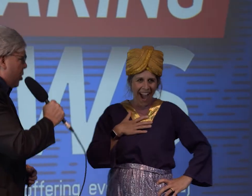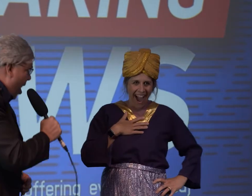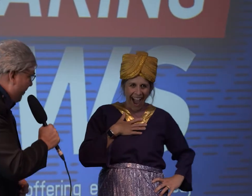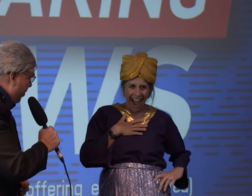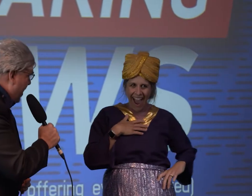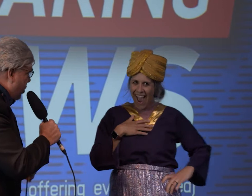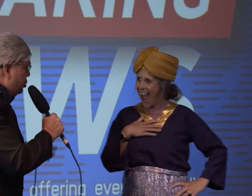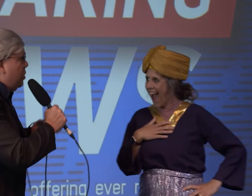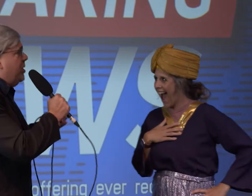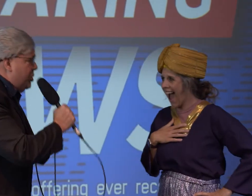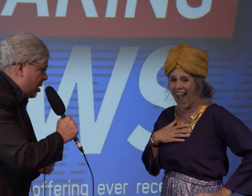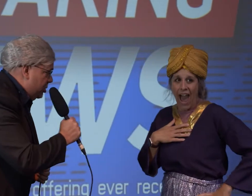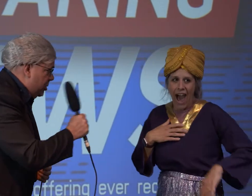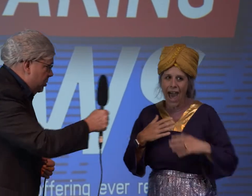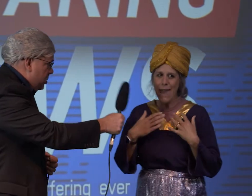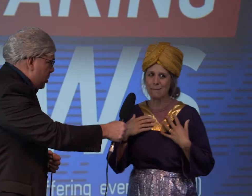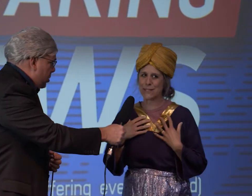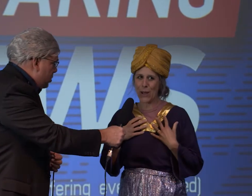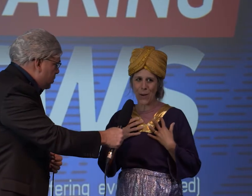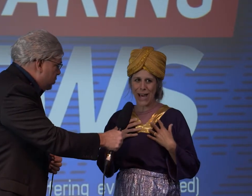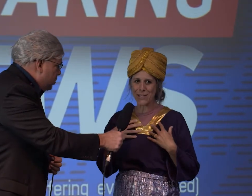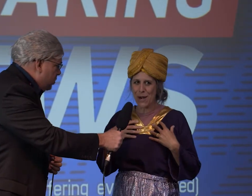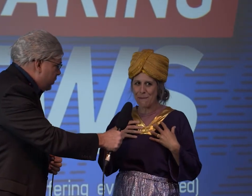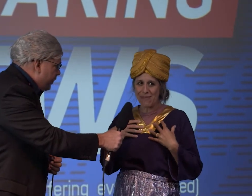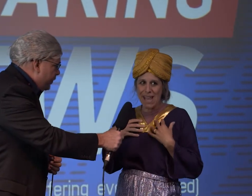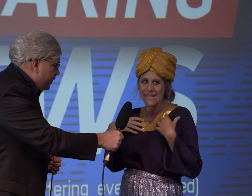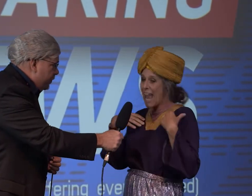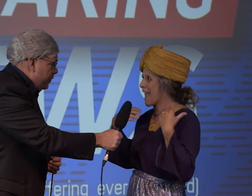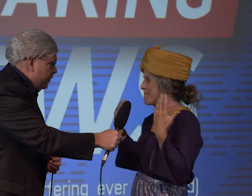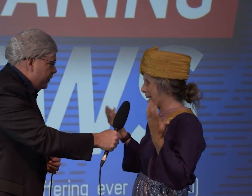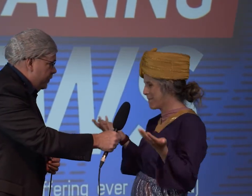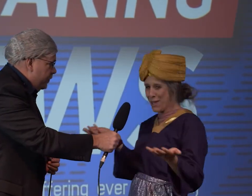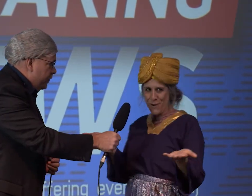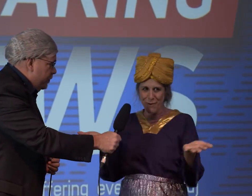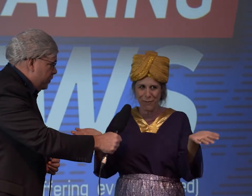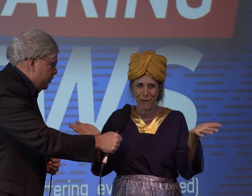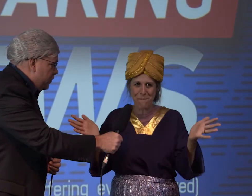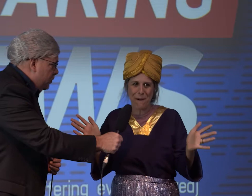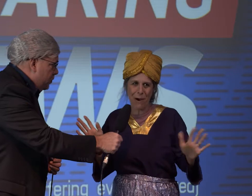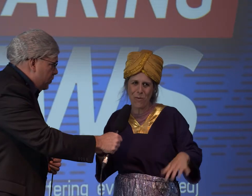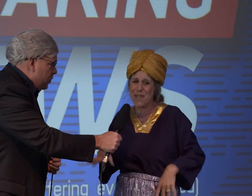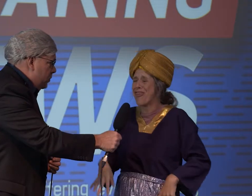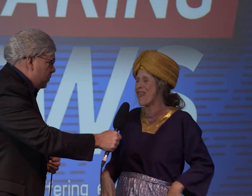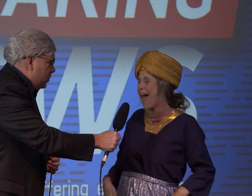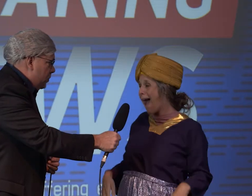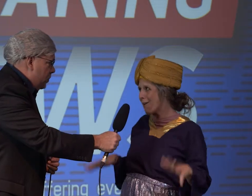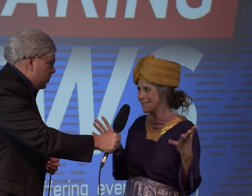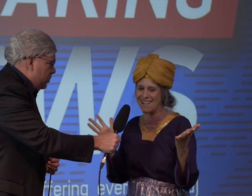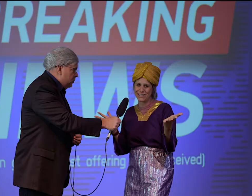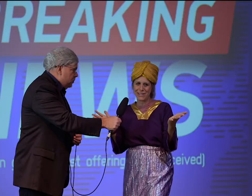about your offering to the church I am so glad you heard about this I gave my beautiful boat worth